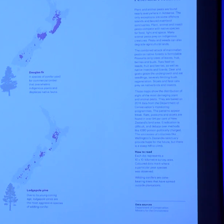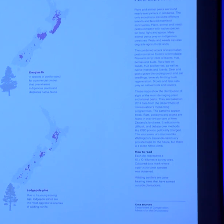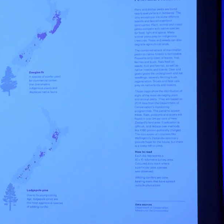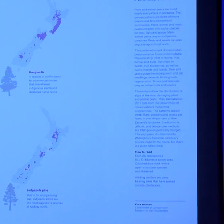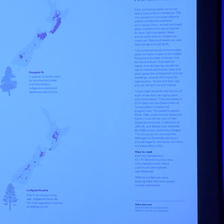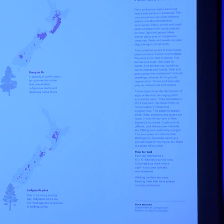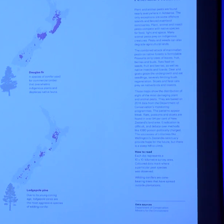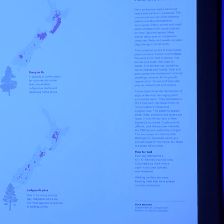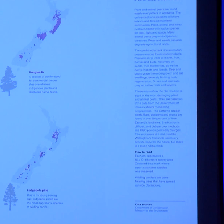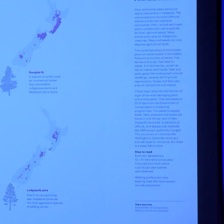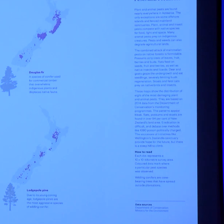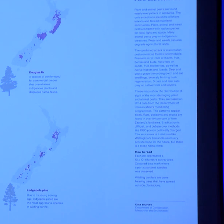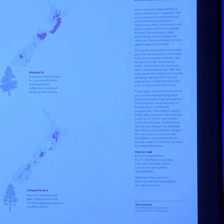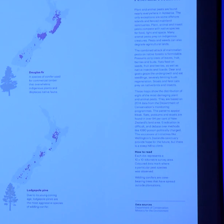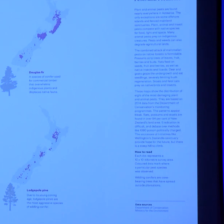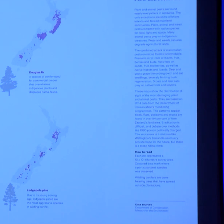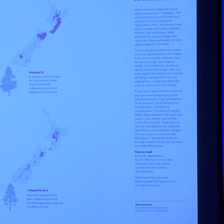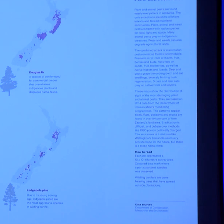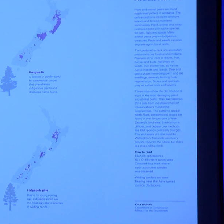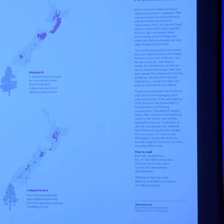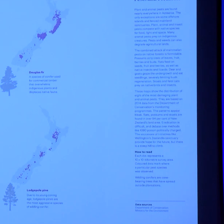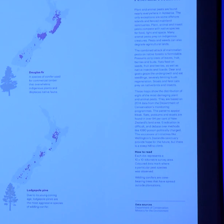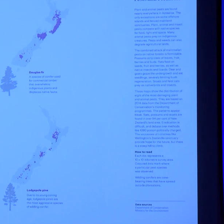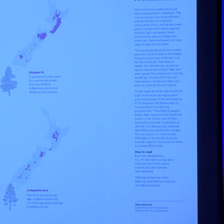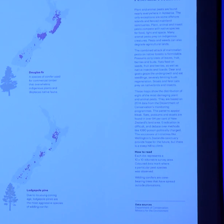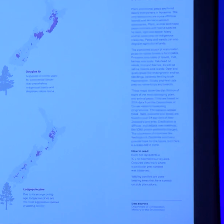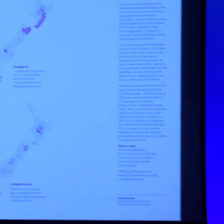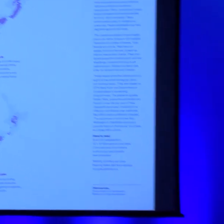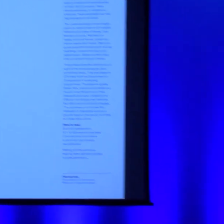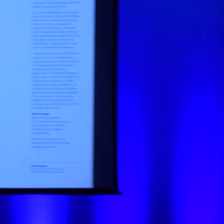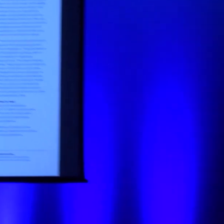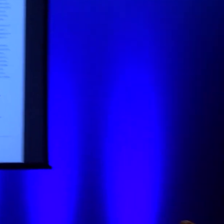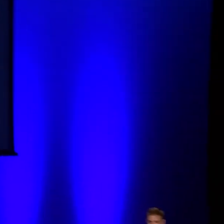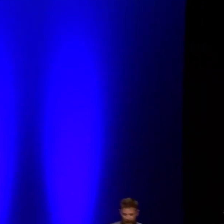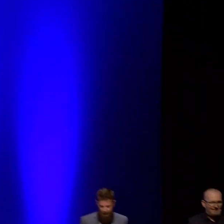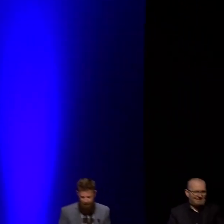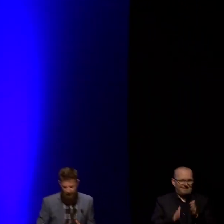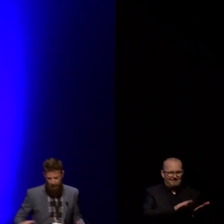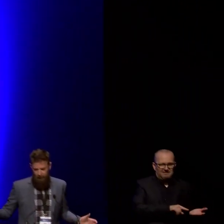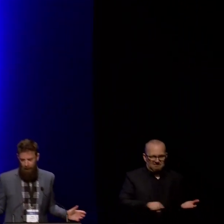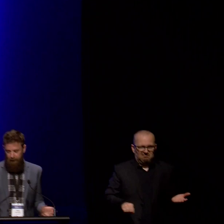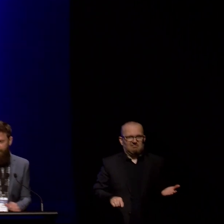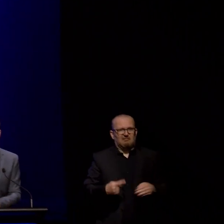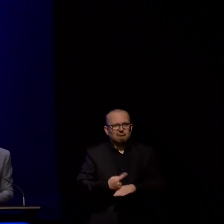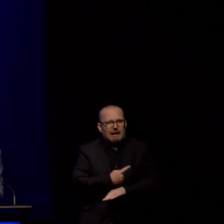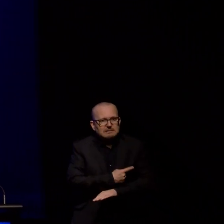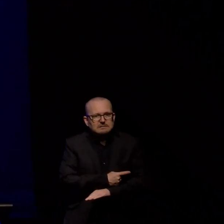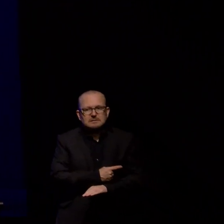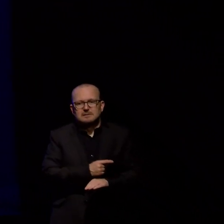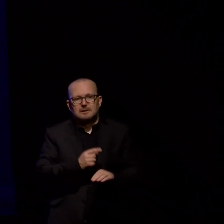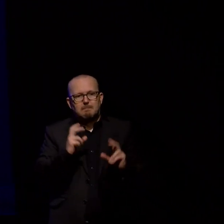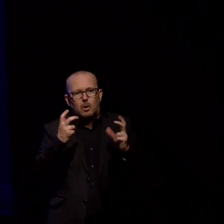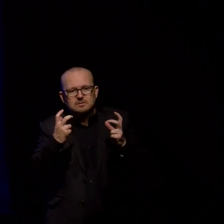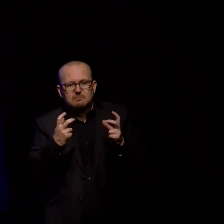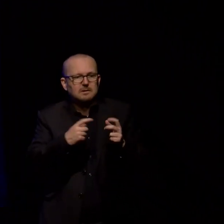watching a person react as patches of tui and keruru get replaced by this sea of rats and stoats and possums